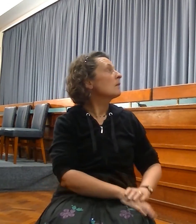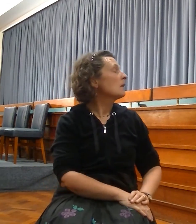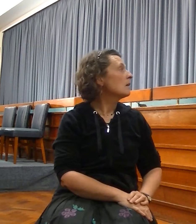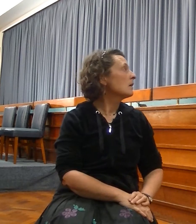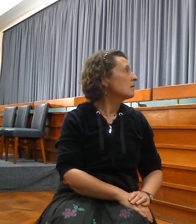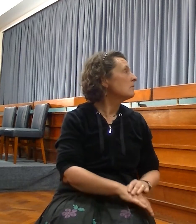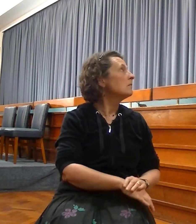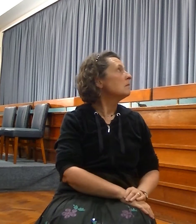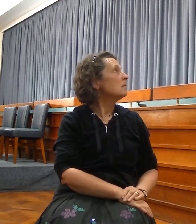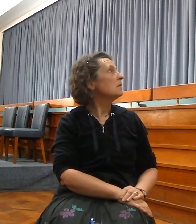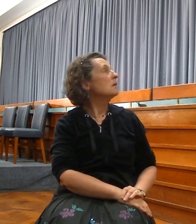Hymn 571.